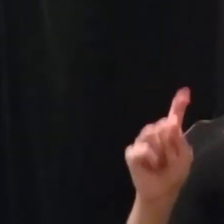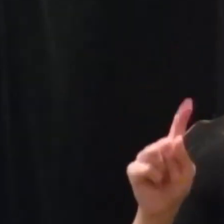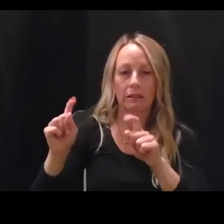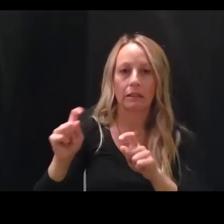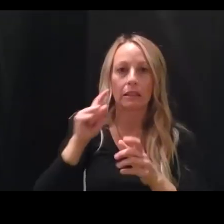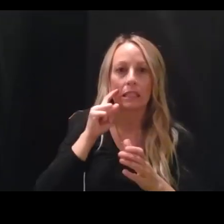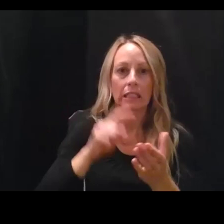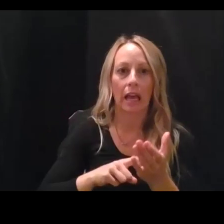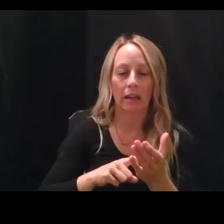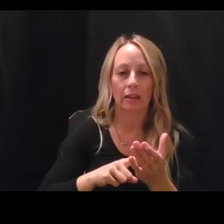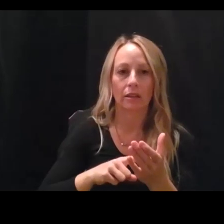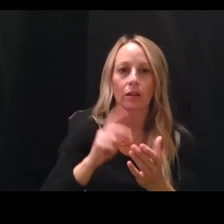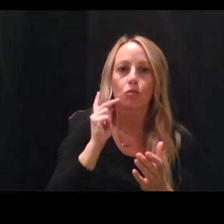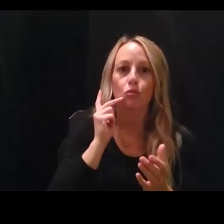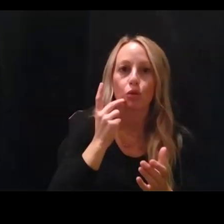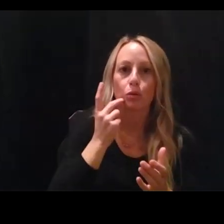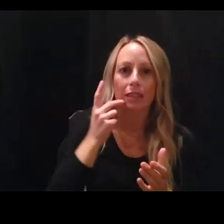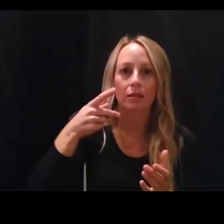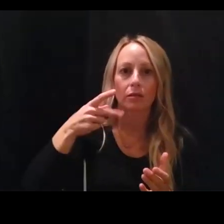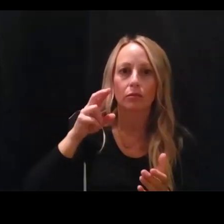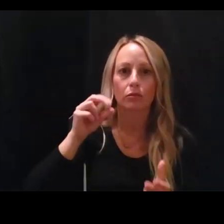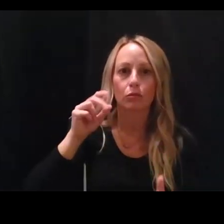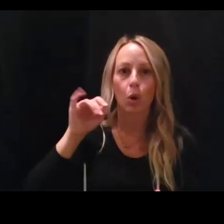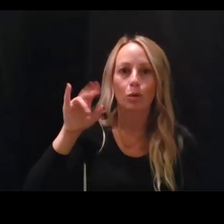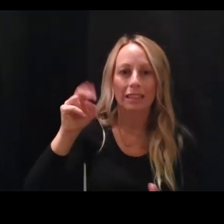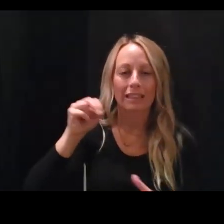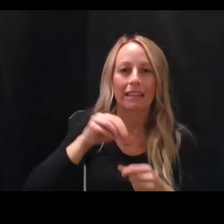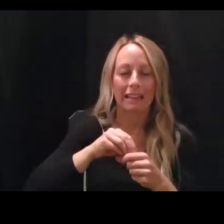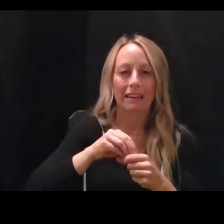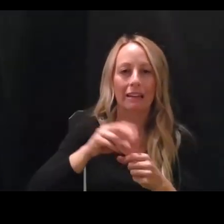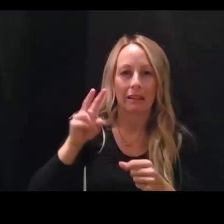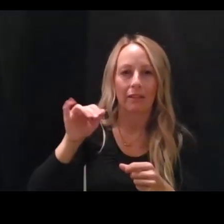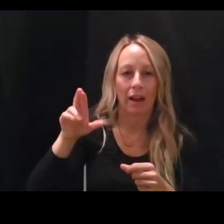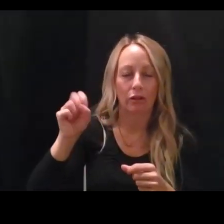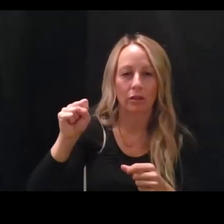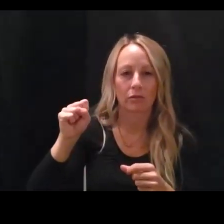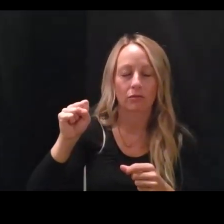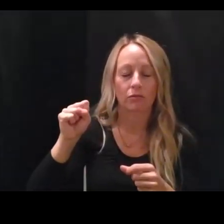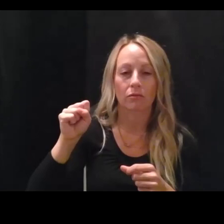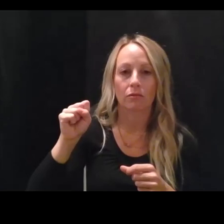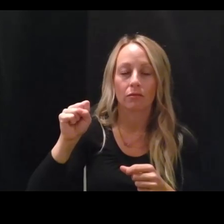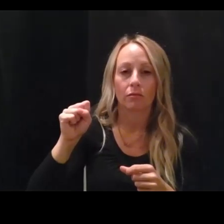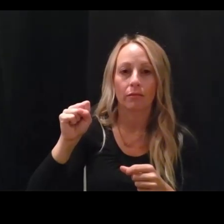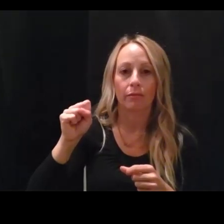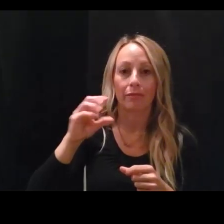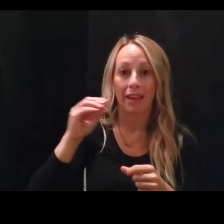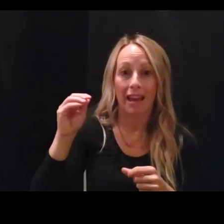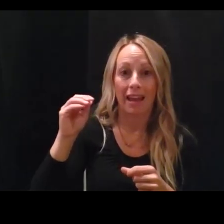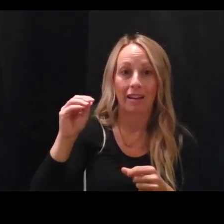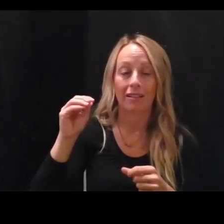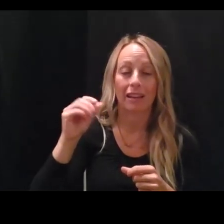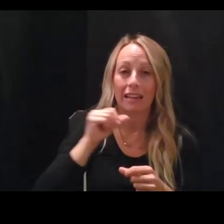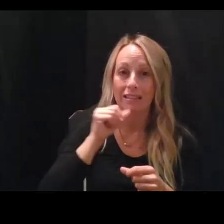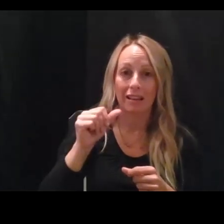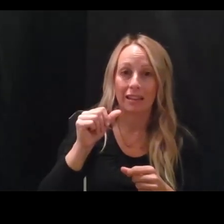detect proteins from the virus. And unlike the nucleic acid test, they don't amplify